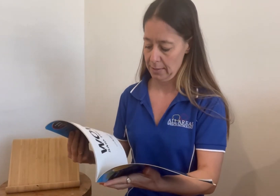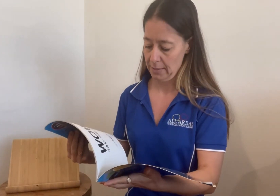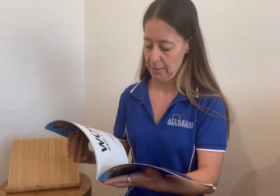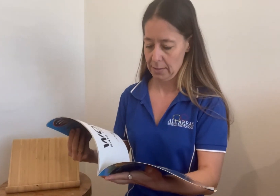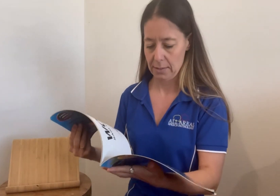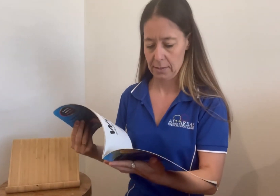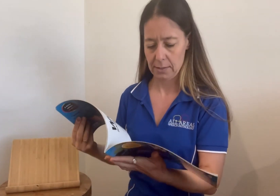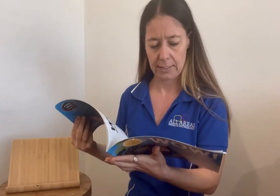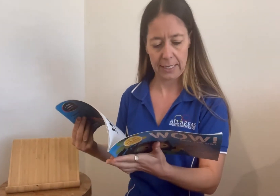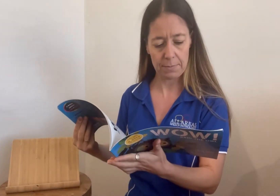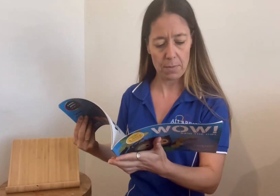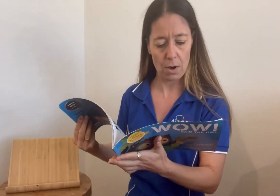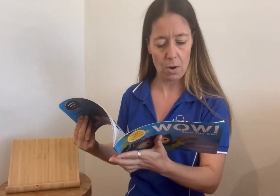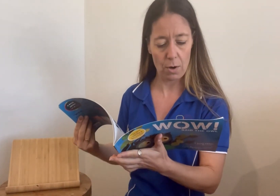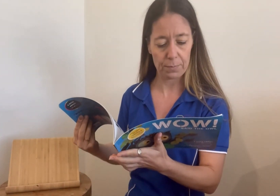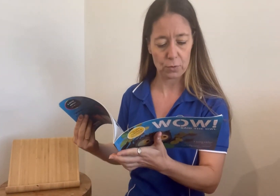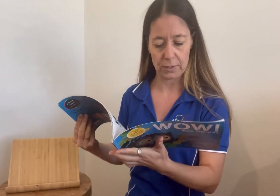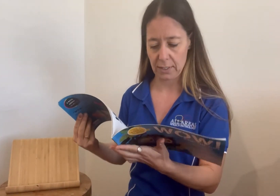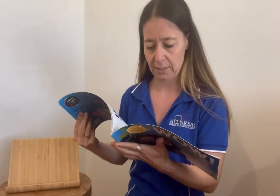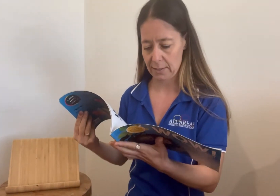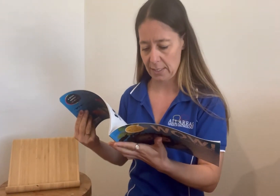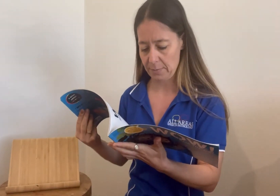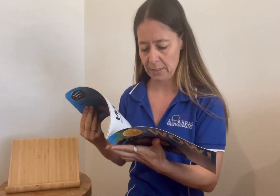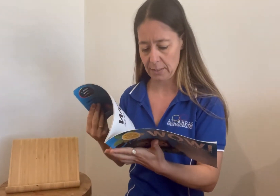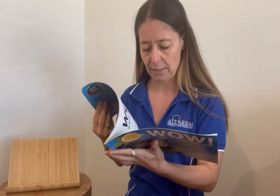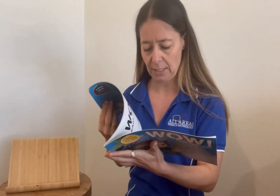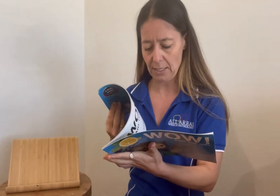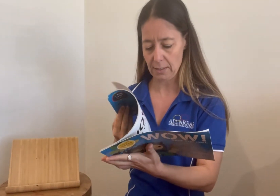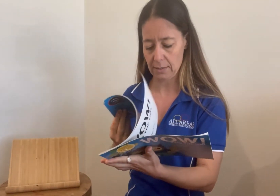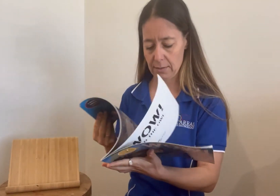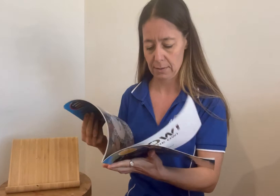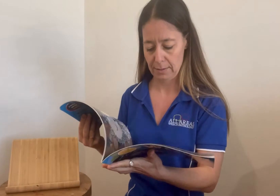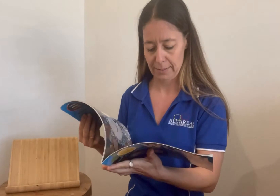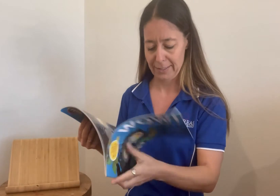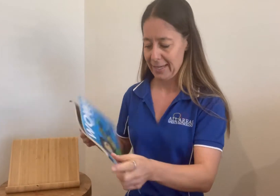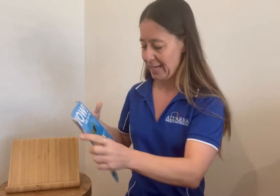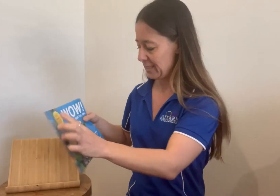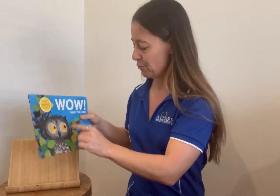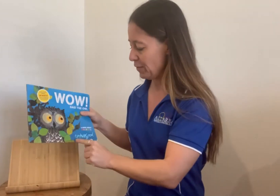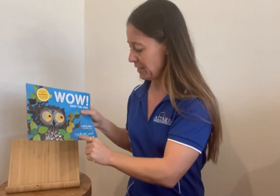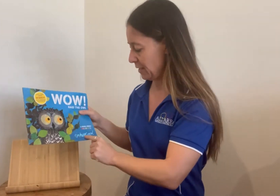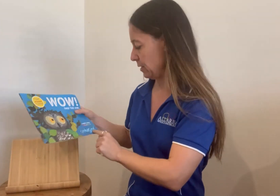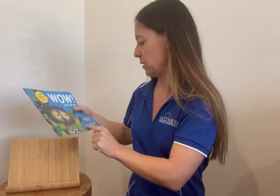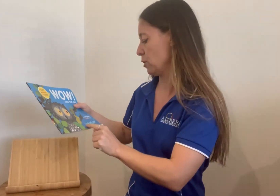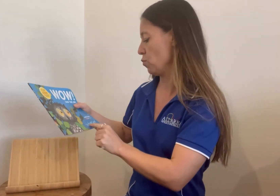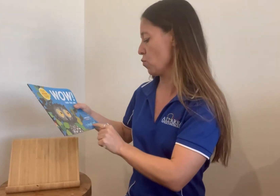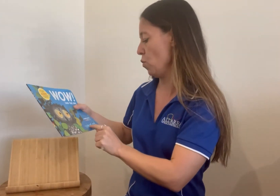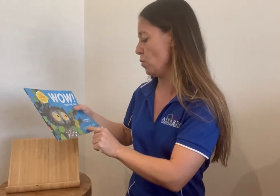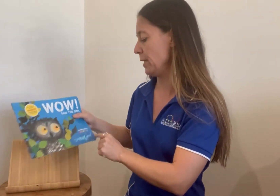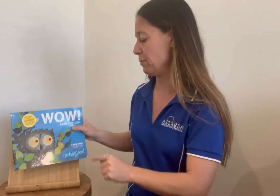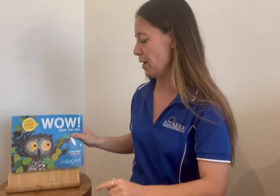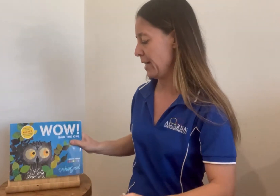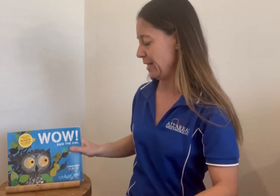Tim Hopgood, his name is, I think. It's written in scrawly writing.